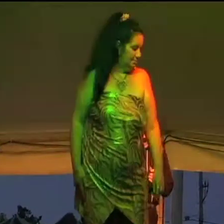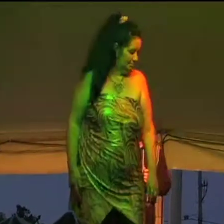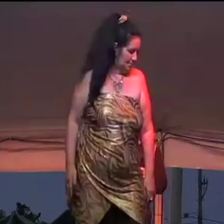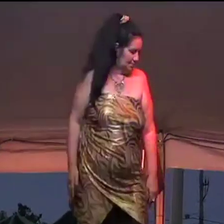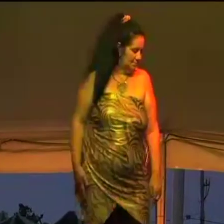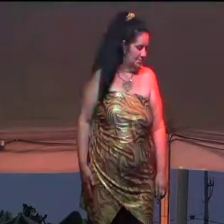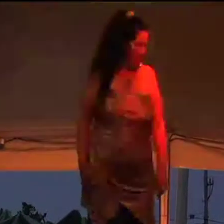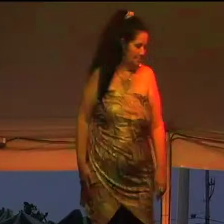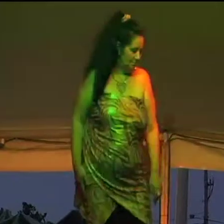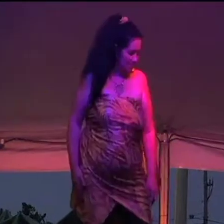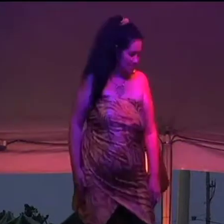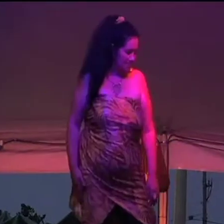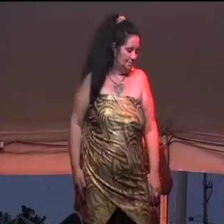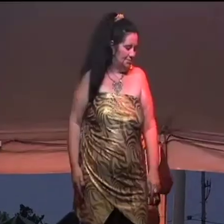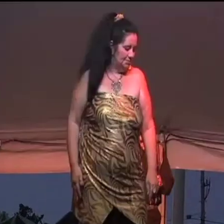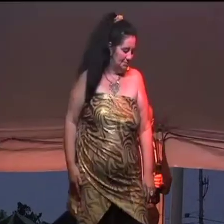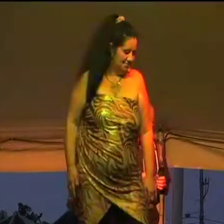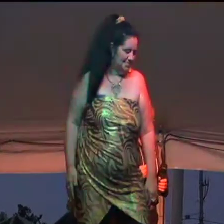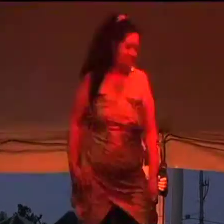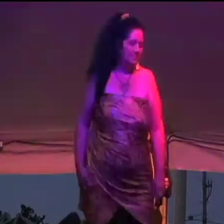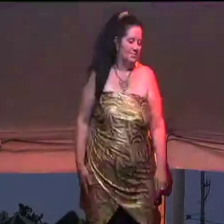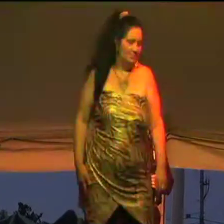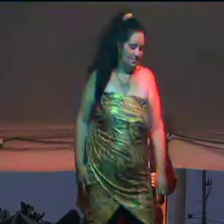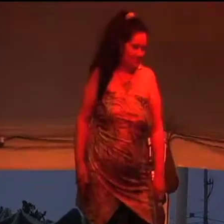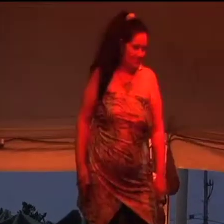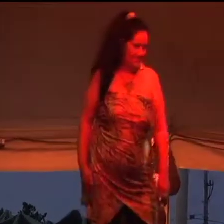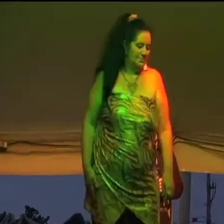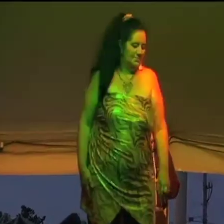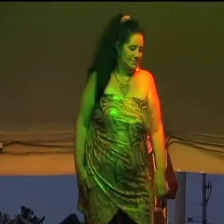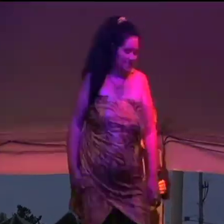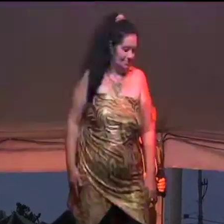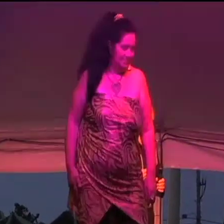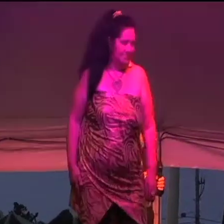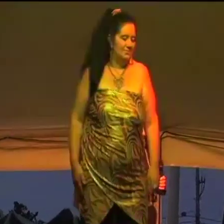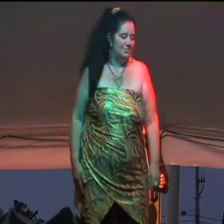I was single shining star